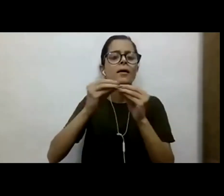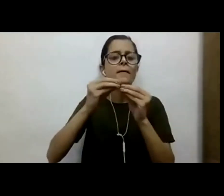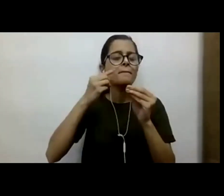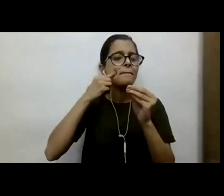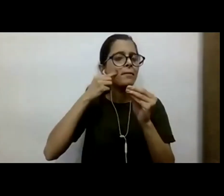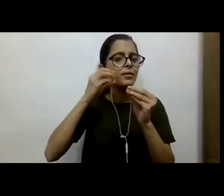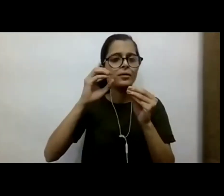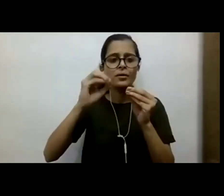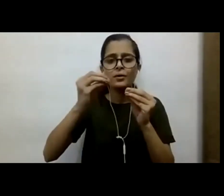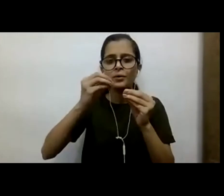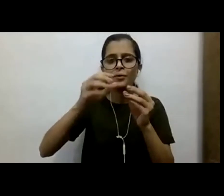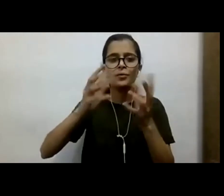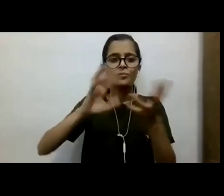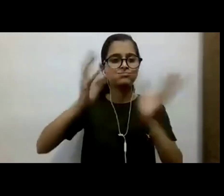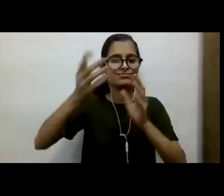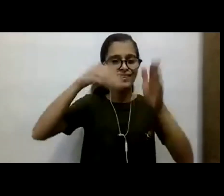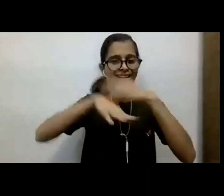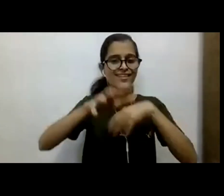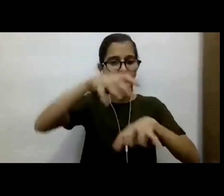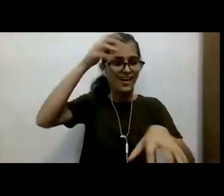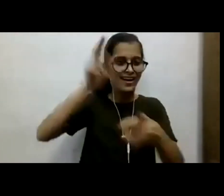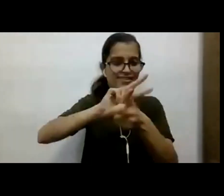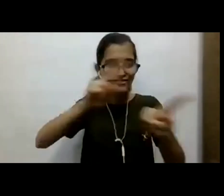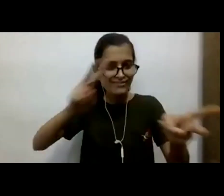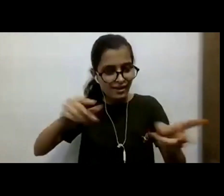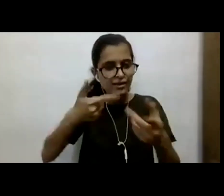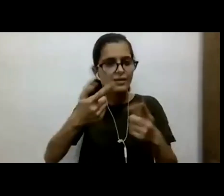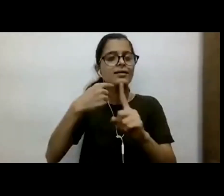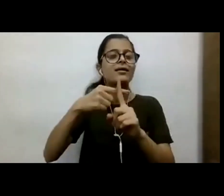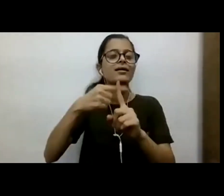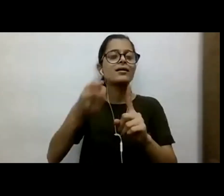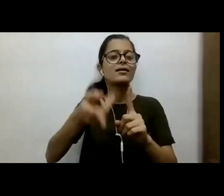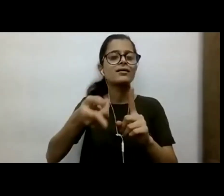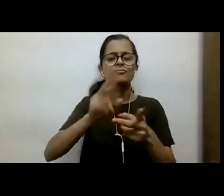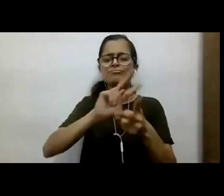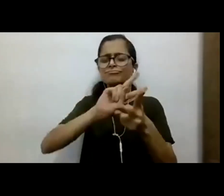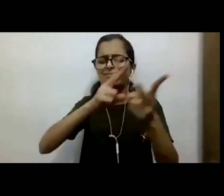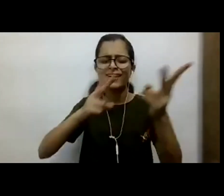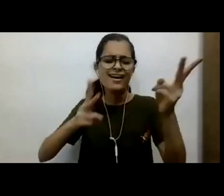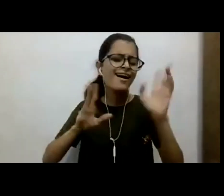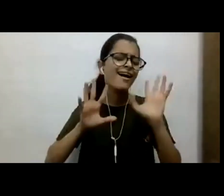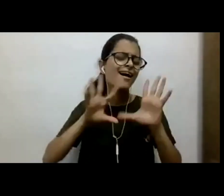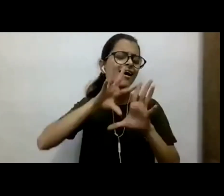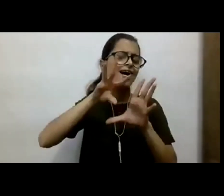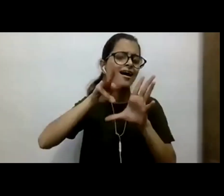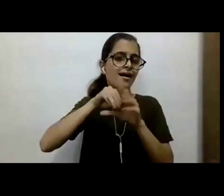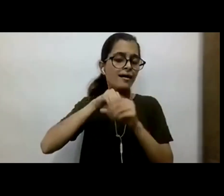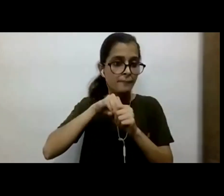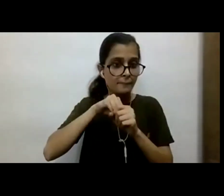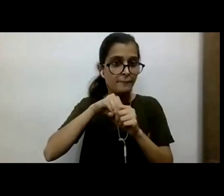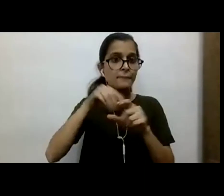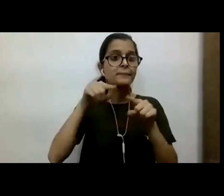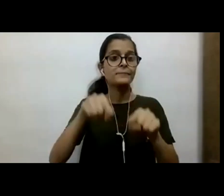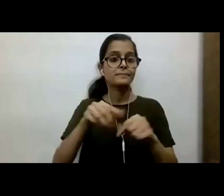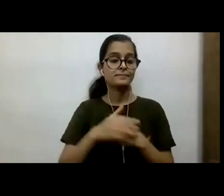Act, the Public Liability Insurance Act, National Green Tribunal Act, so on and so forth. But somehow that insurance, that